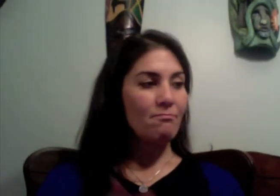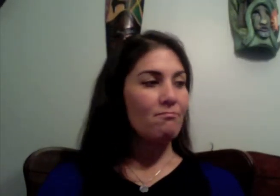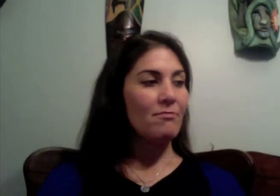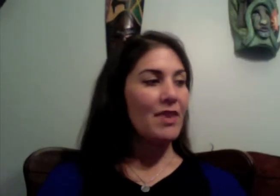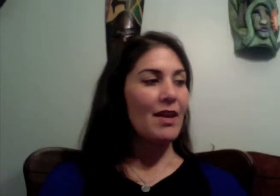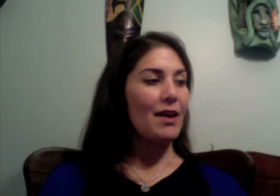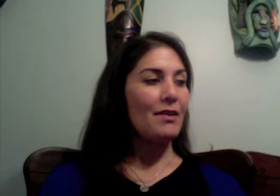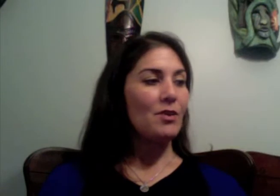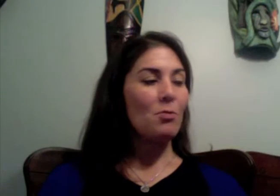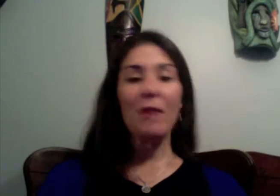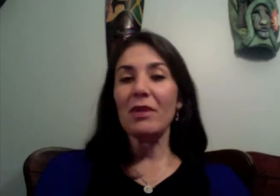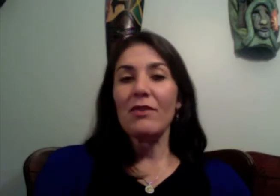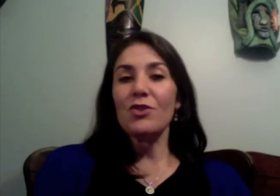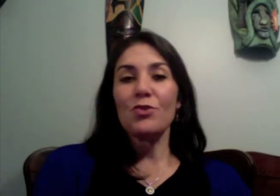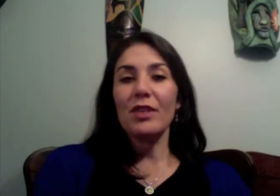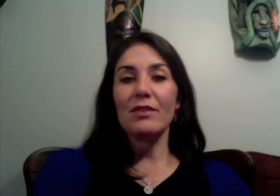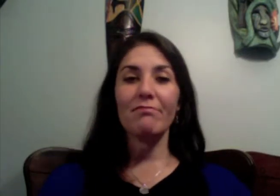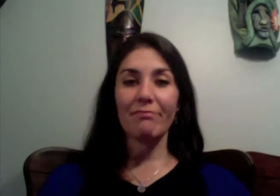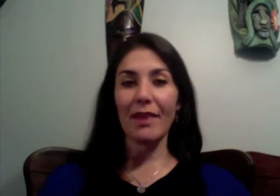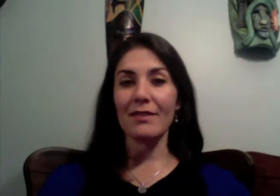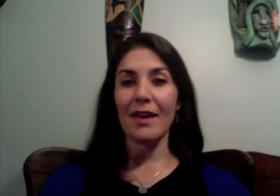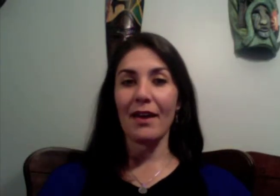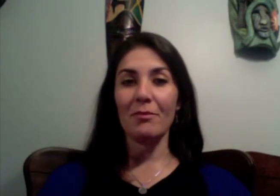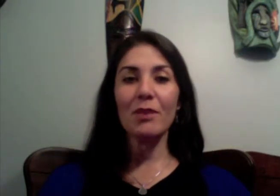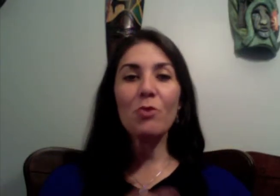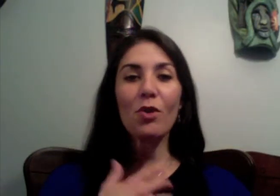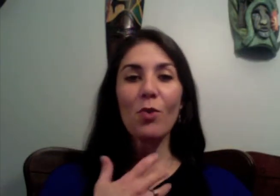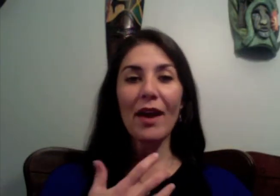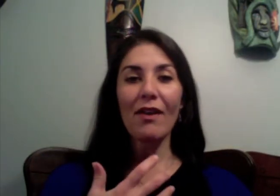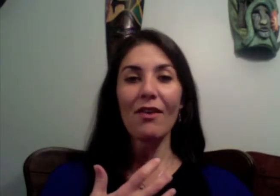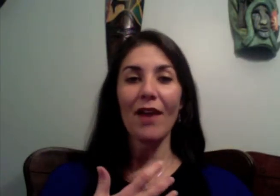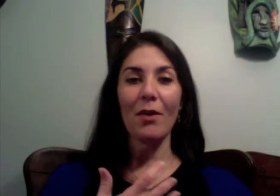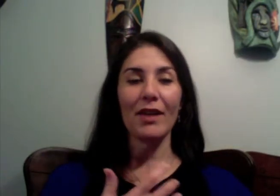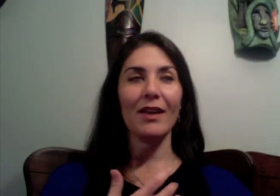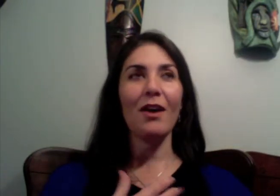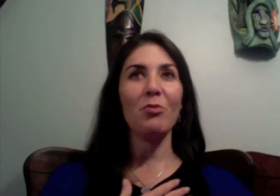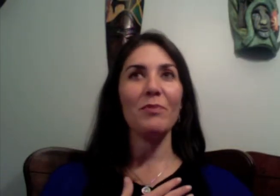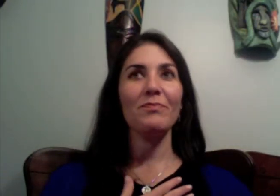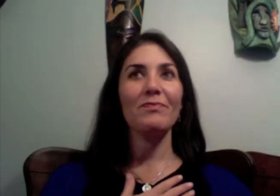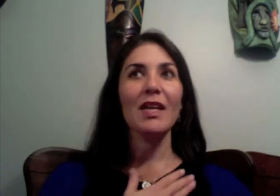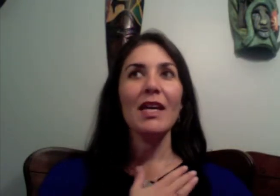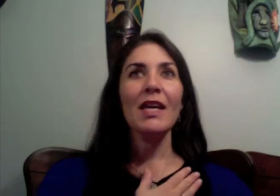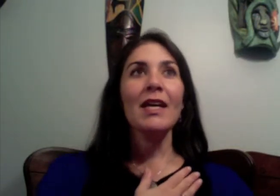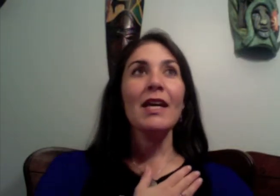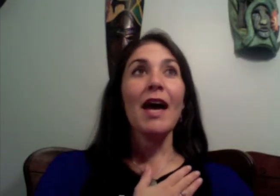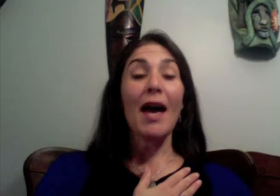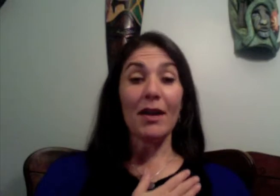that I you know might meet on the street that day be more aware of how I can help and